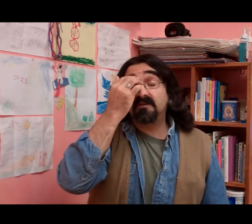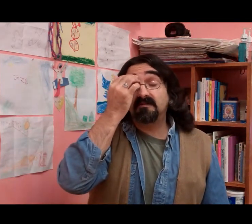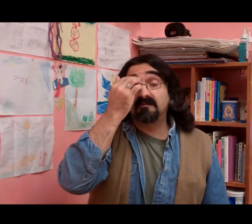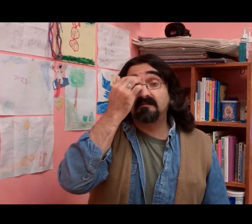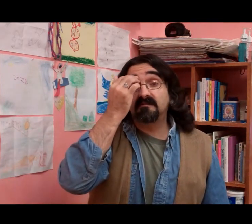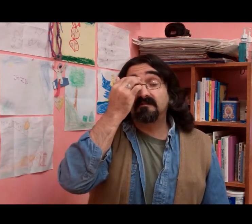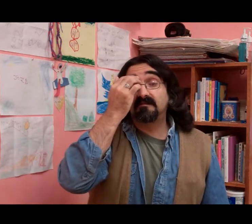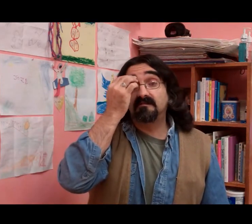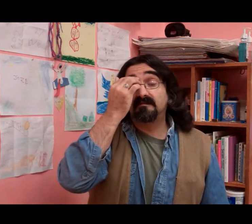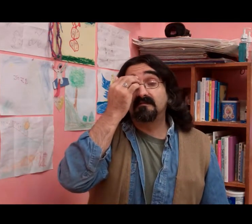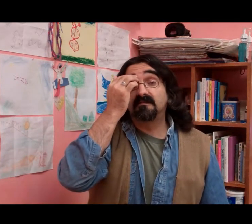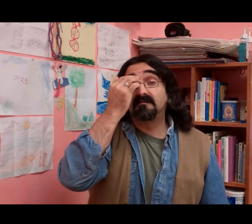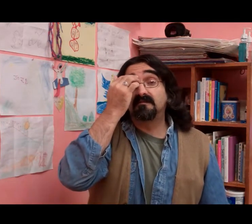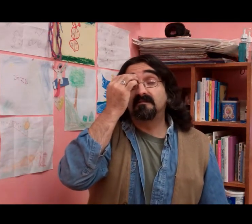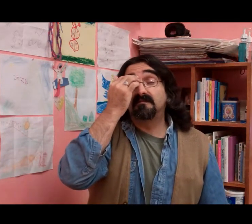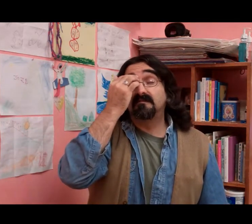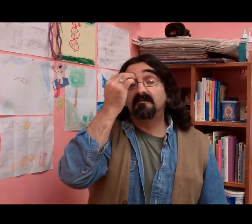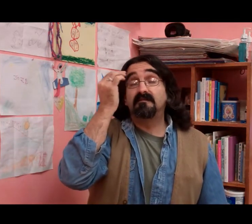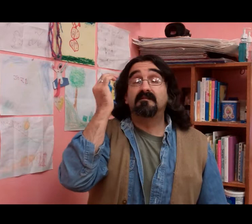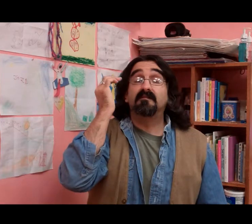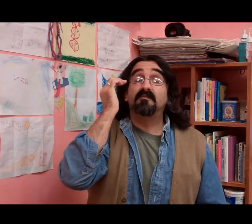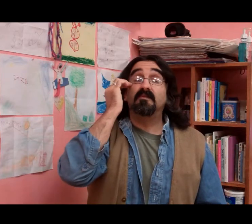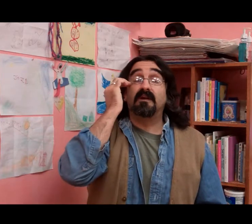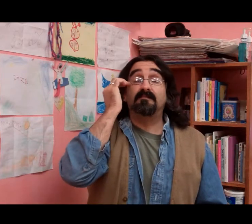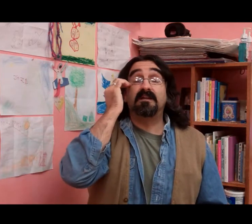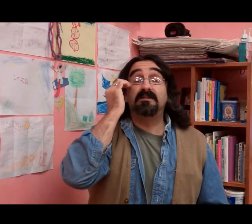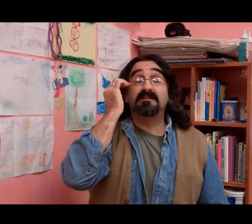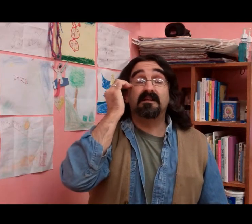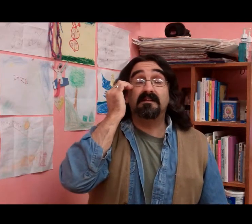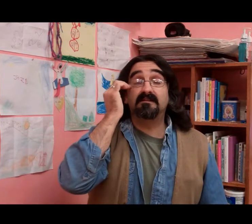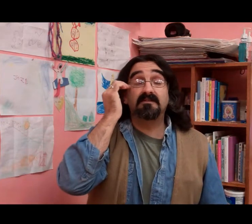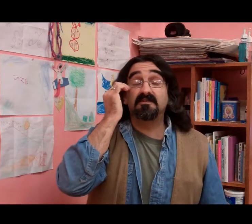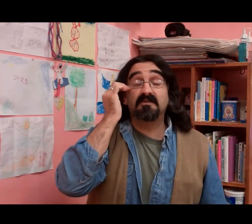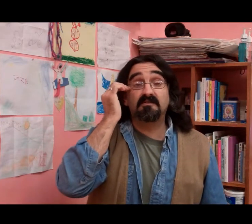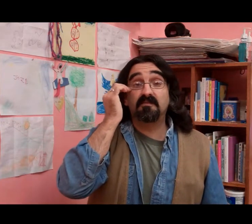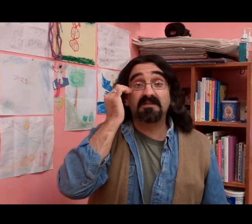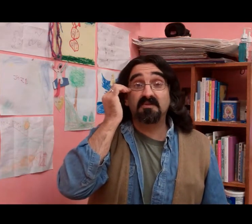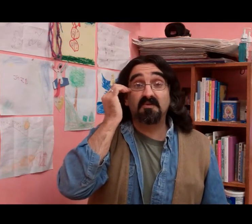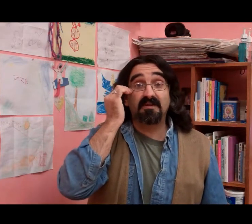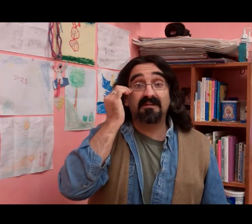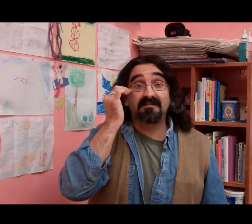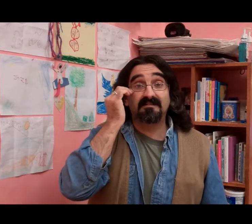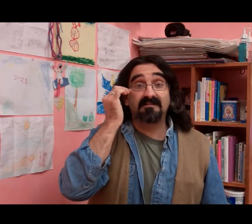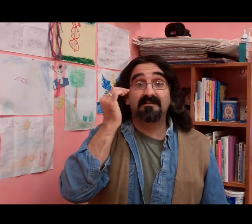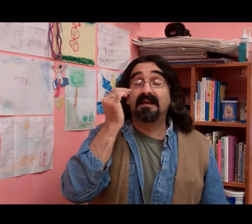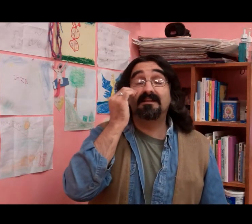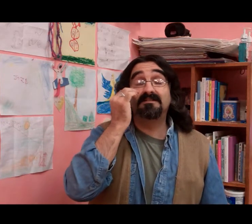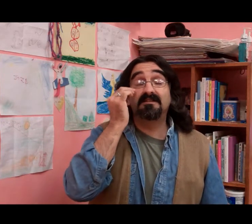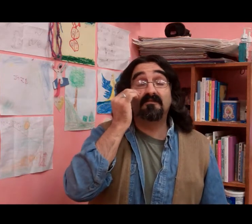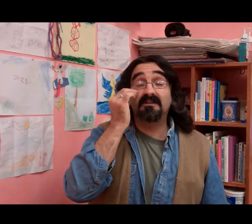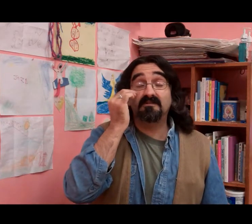perhaps I'm excited in search of my soulmate and it's an adventure.